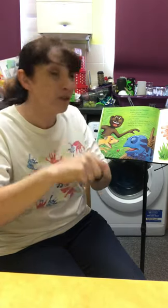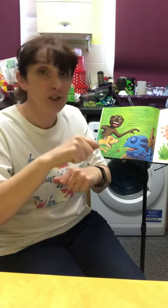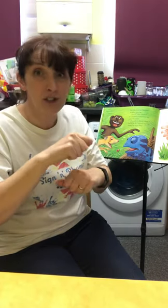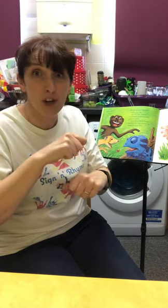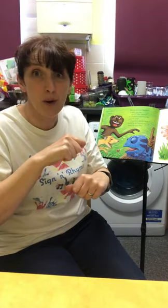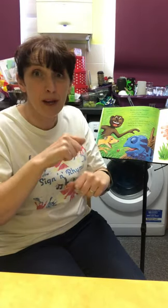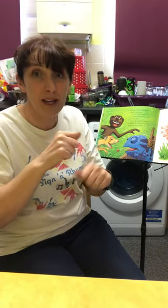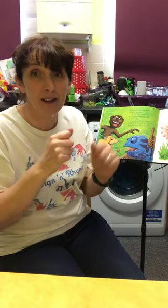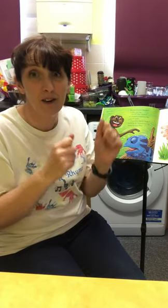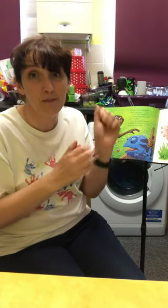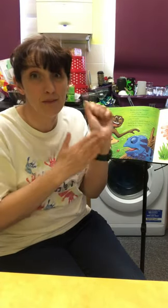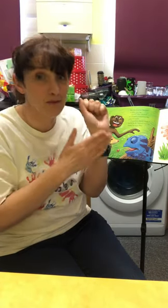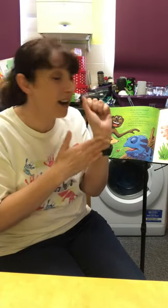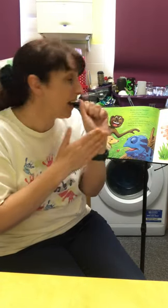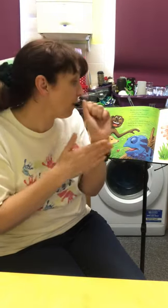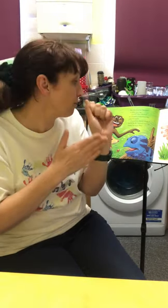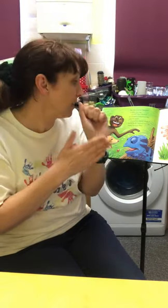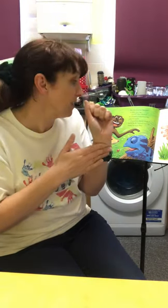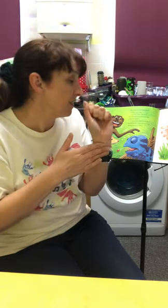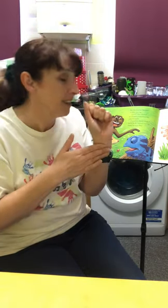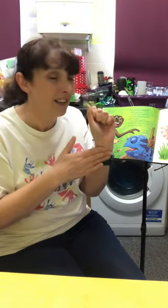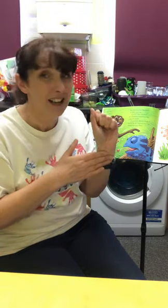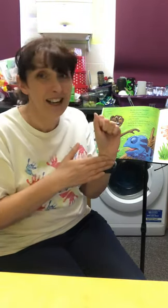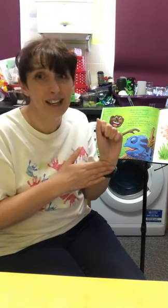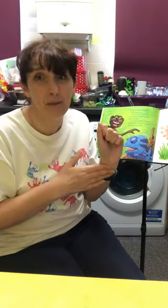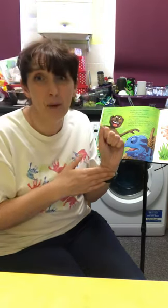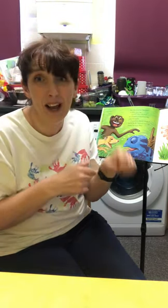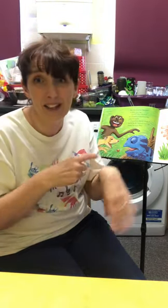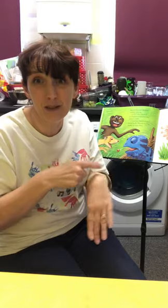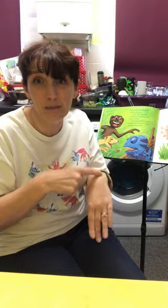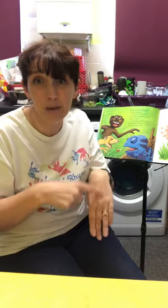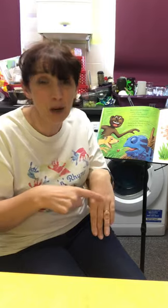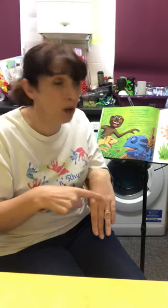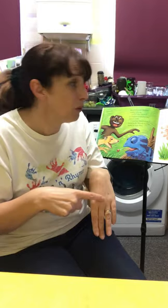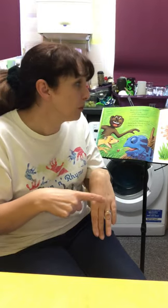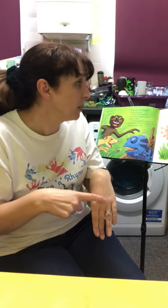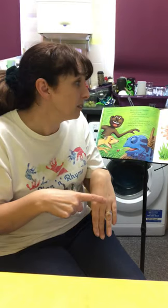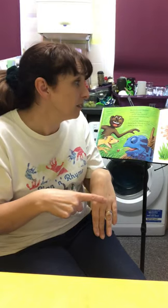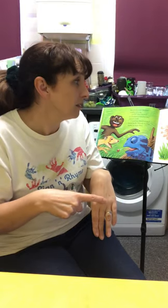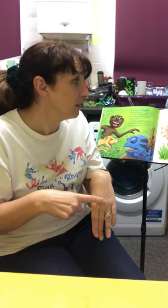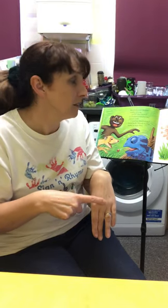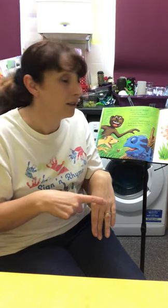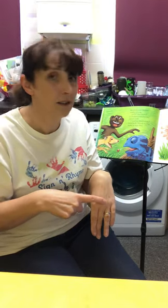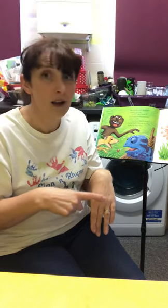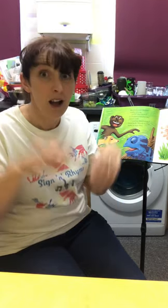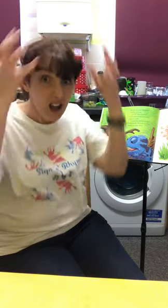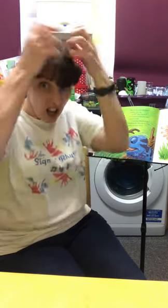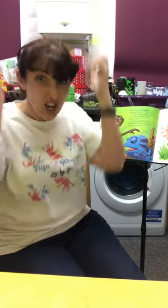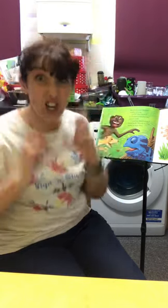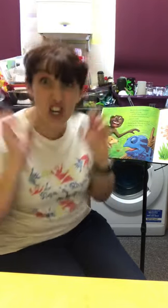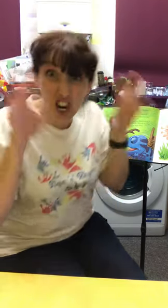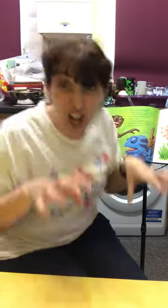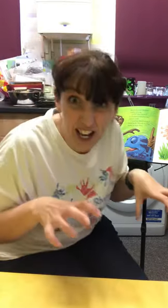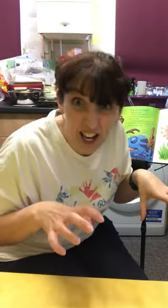going brown, he went blue. Lion!